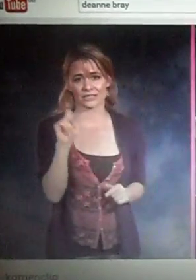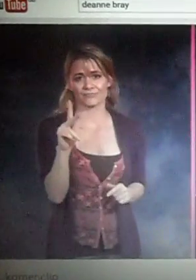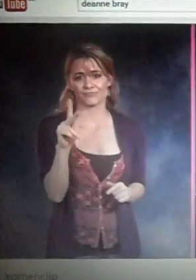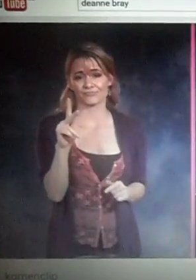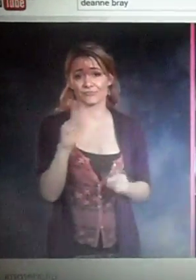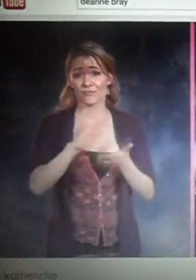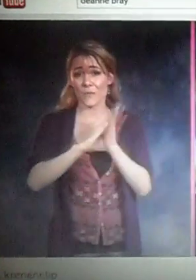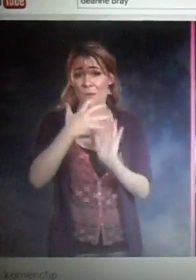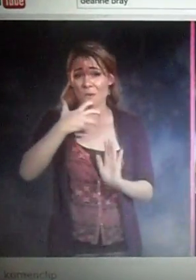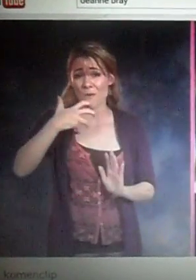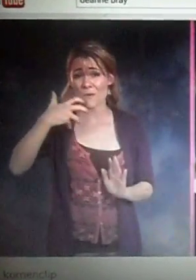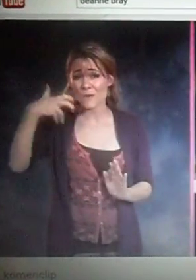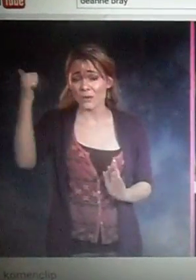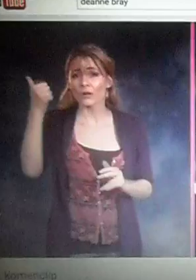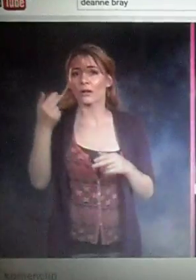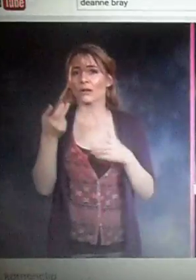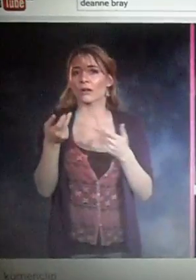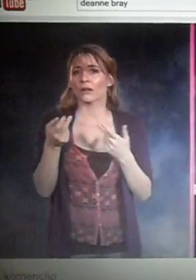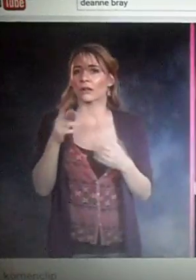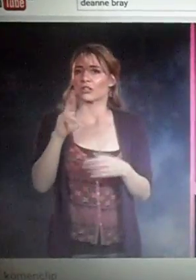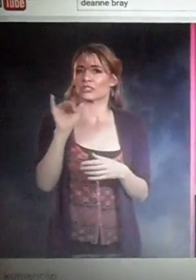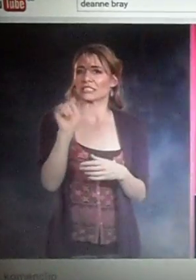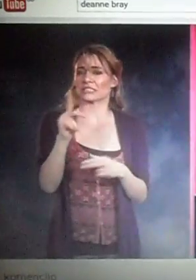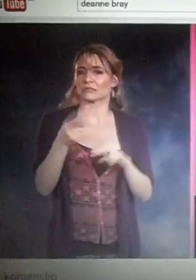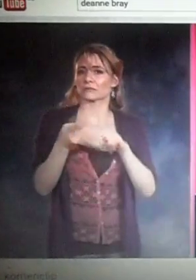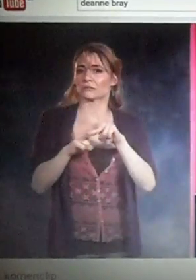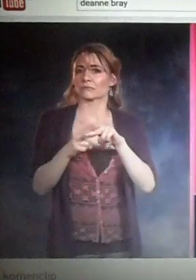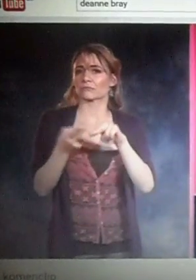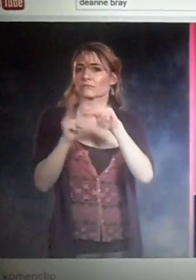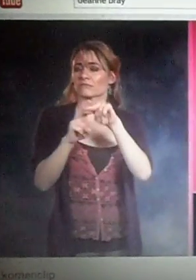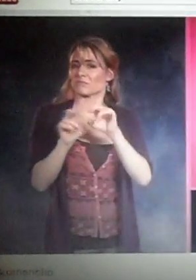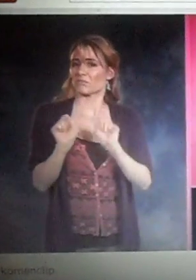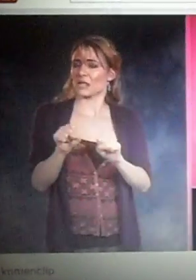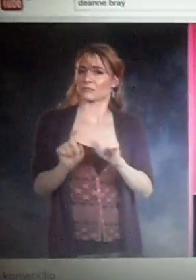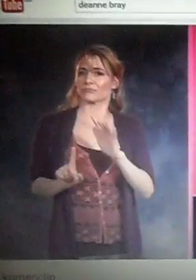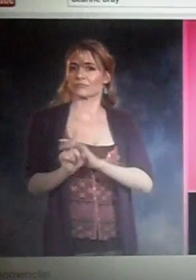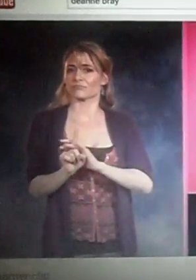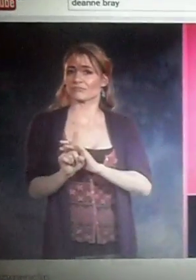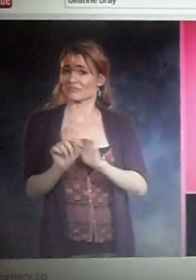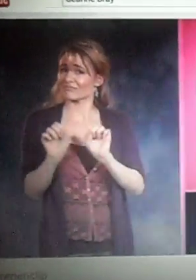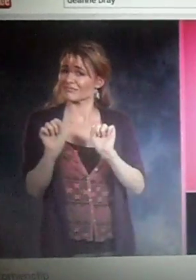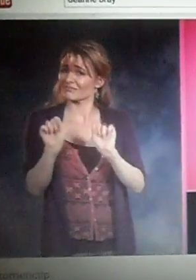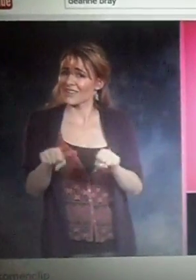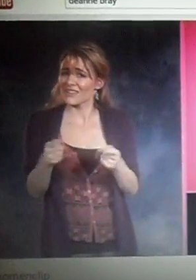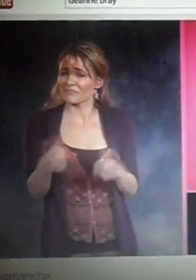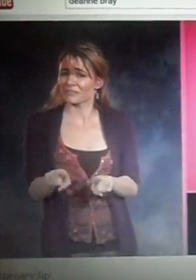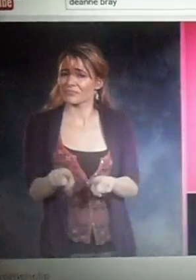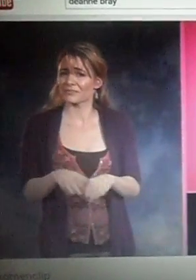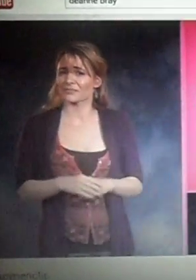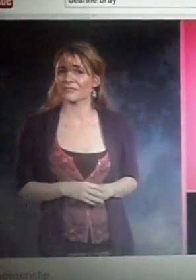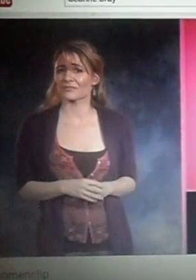But we do know that everyone is at risk, and the risk increases with age.